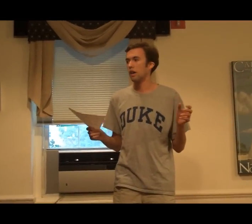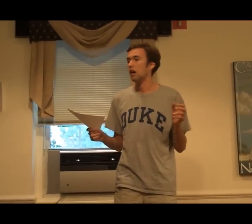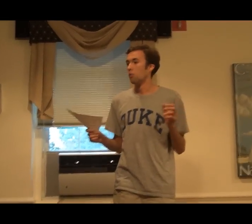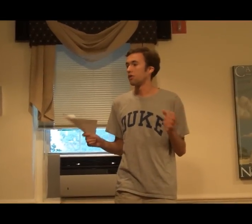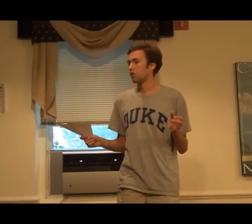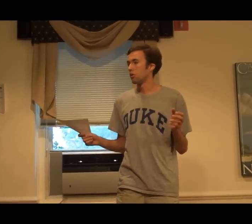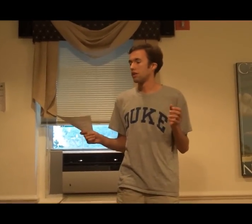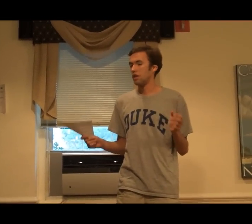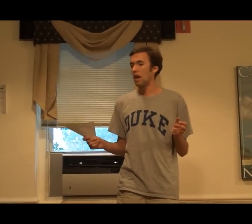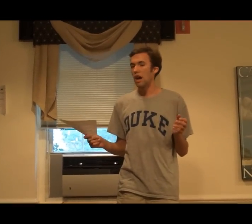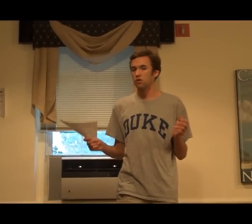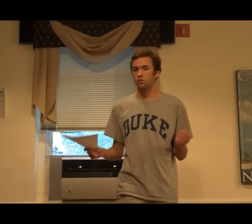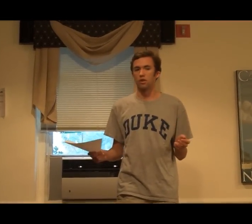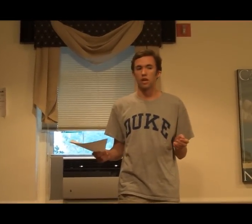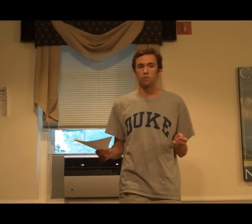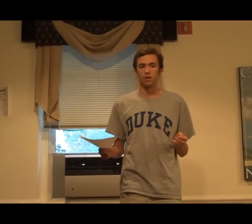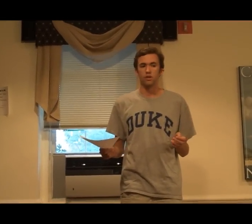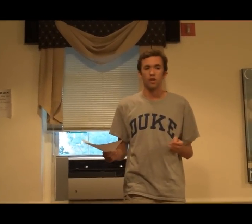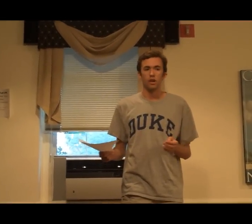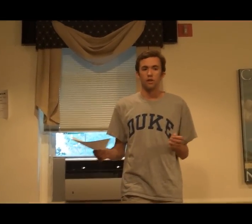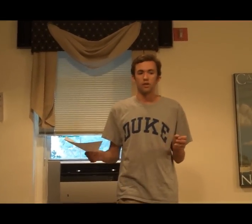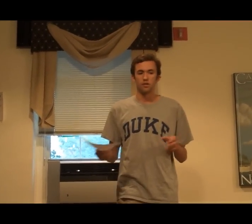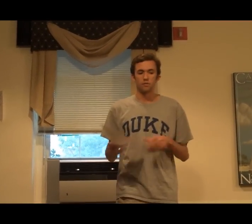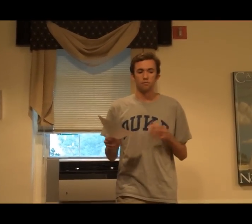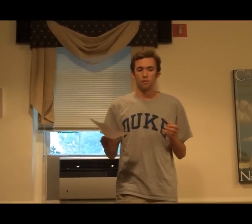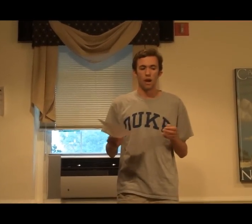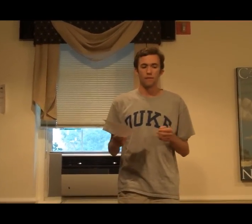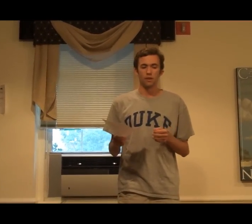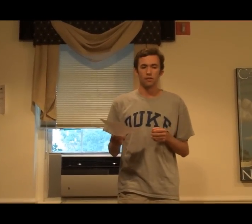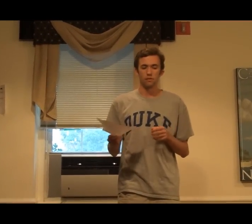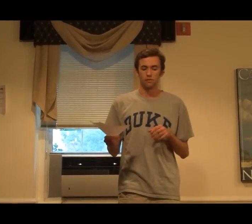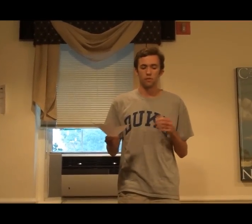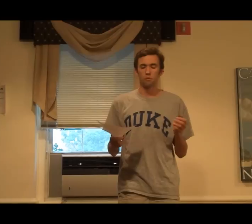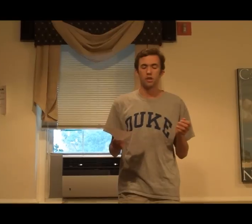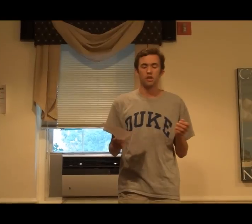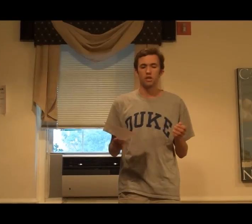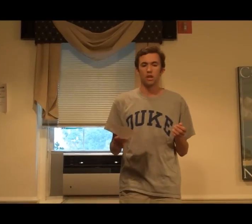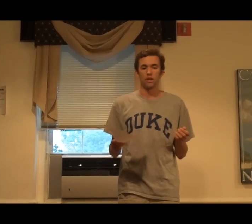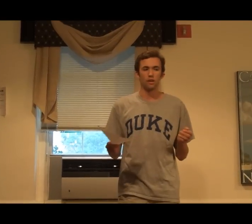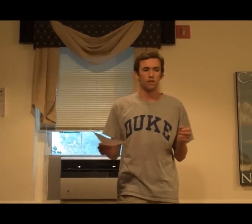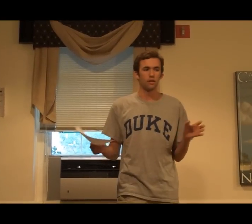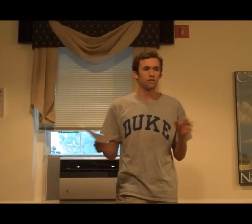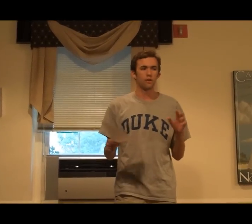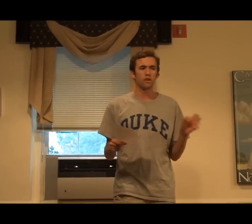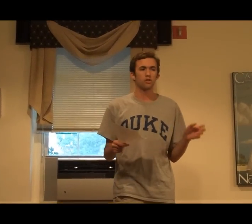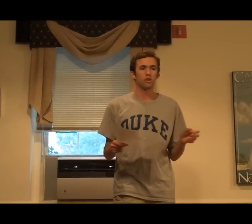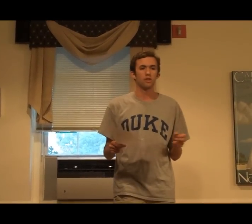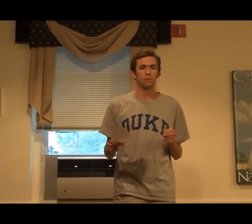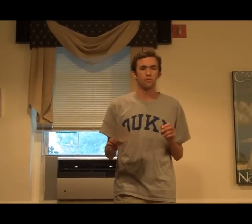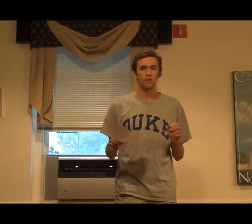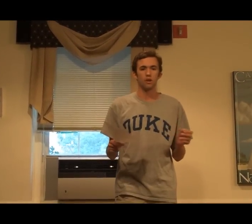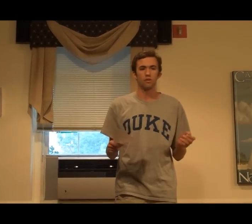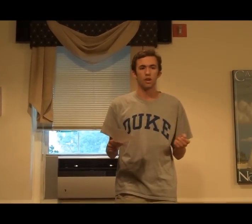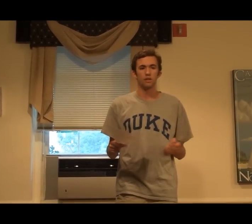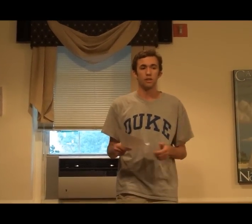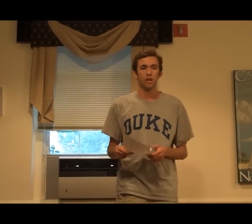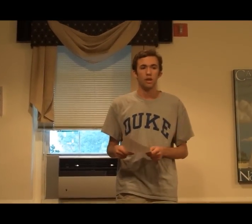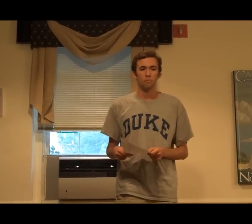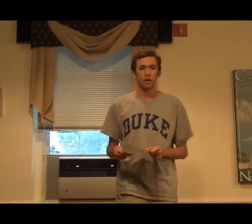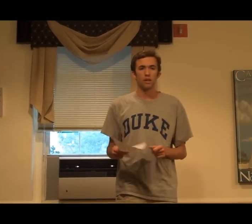what they're doing is not actual language. They're just having a form of conditioning. There's various criticisms, which I'll address. But I'd like